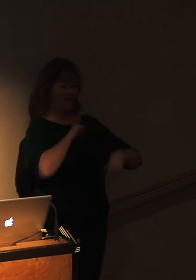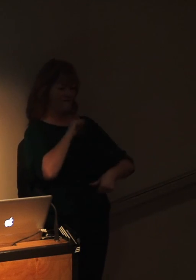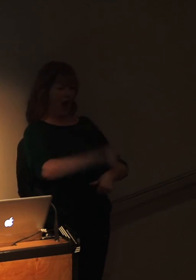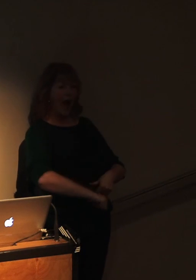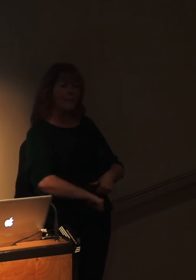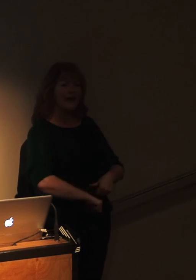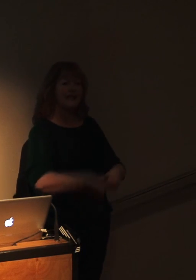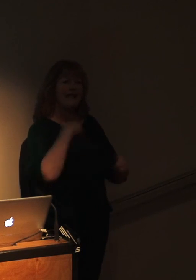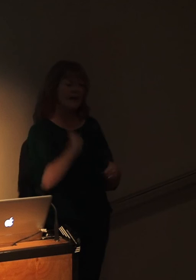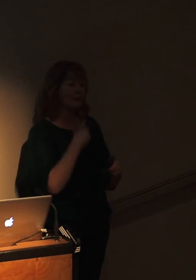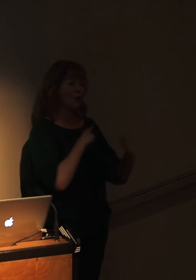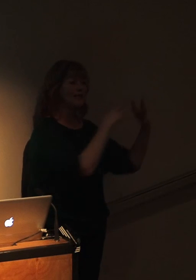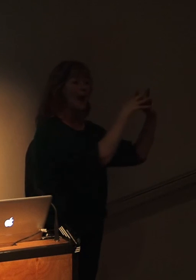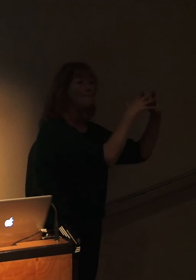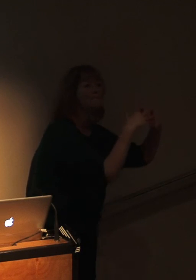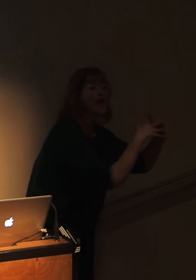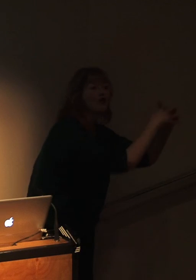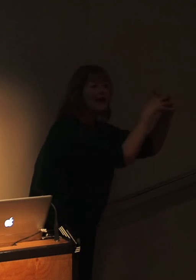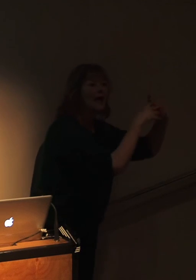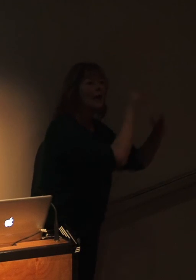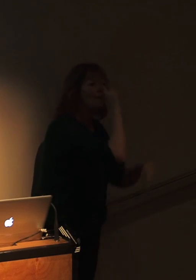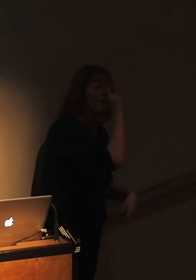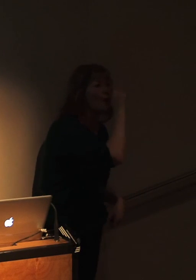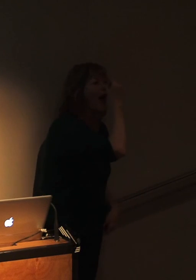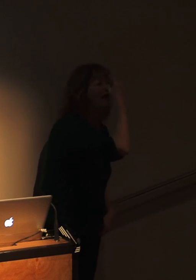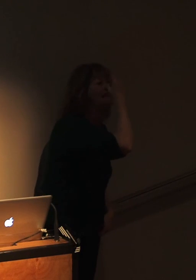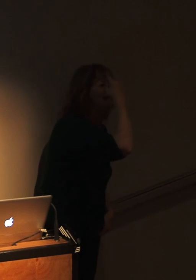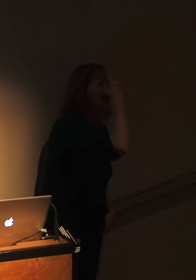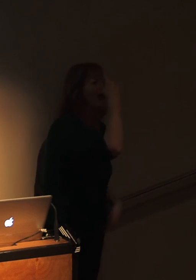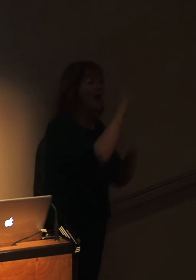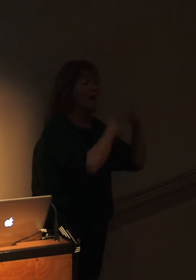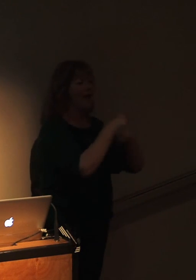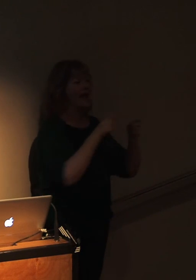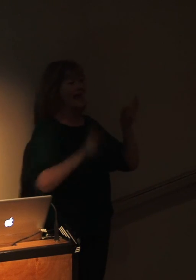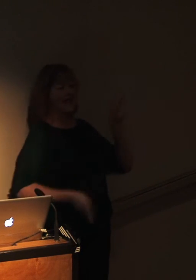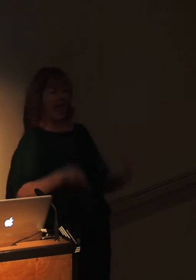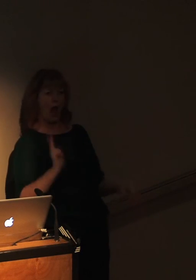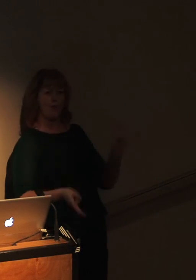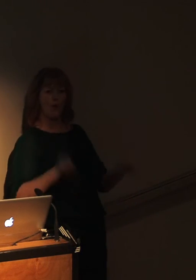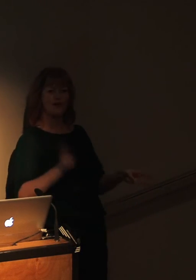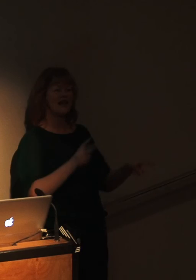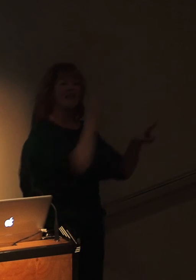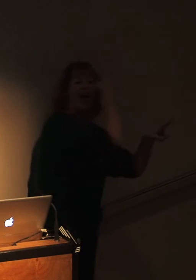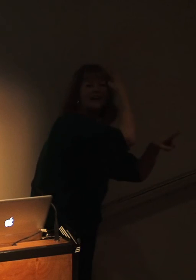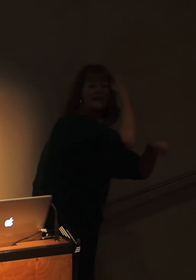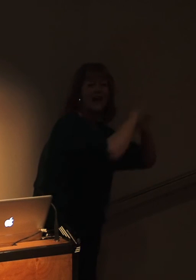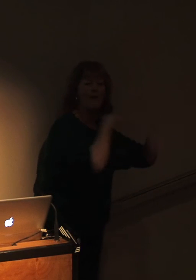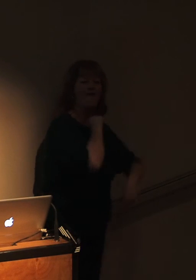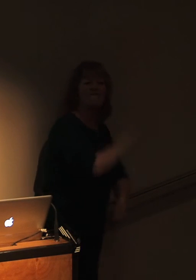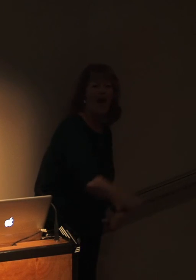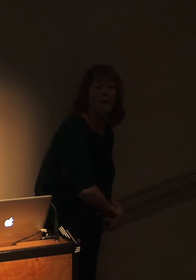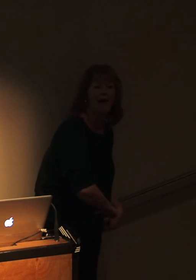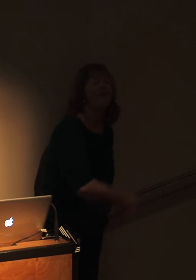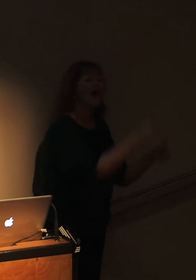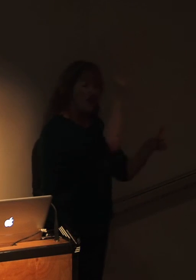order for the American market to relate to it, we had to make it relatable. And the ocean, for the majority of Americans, is not relatable. So we turned the film